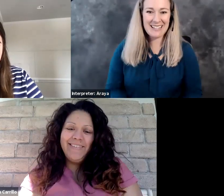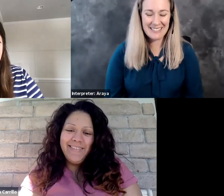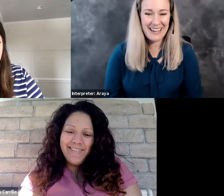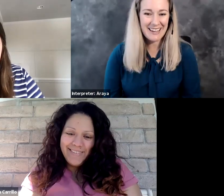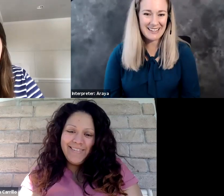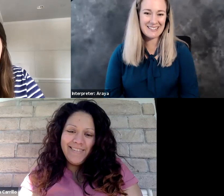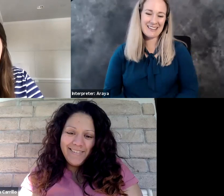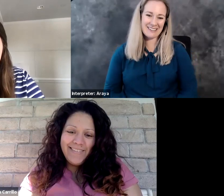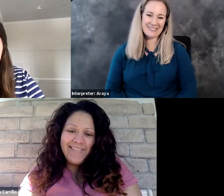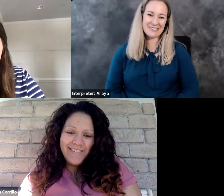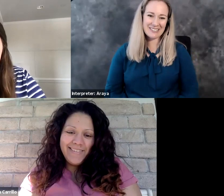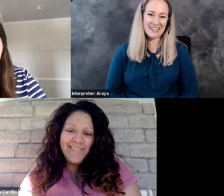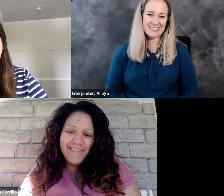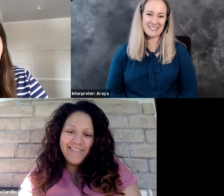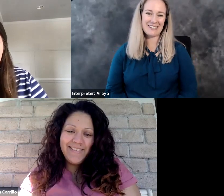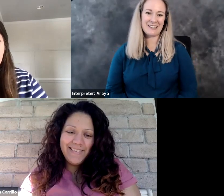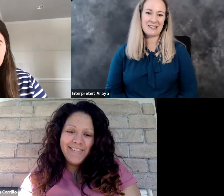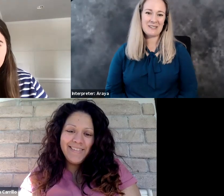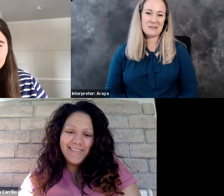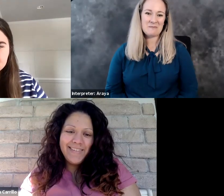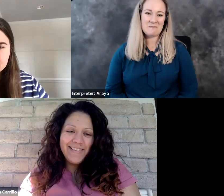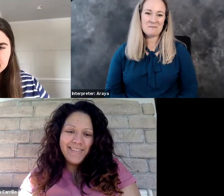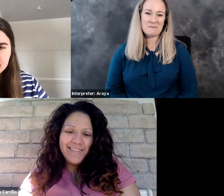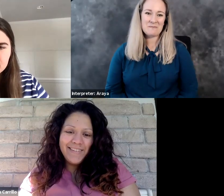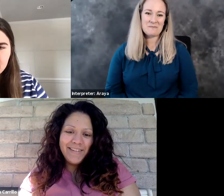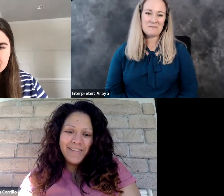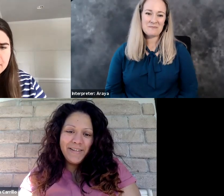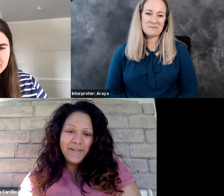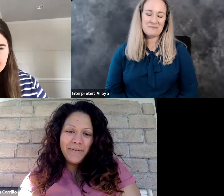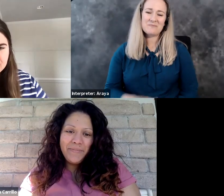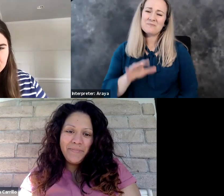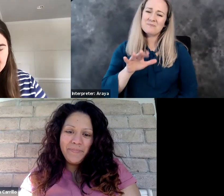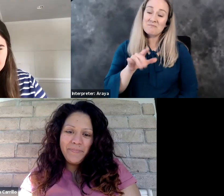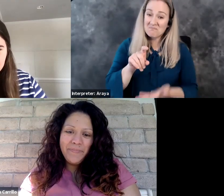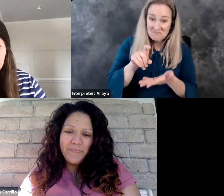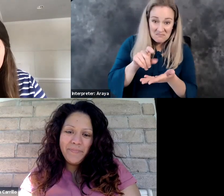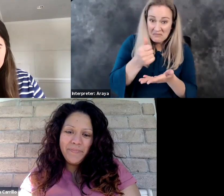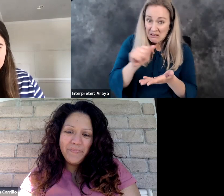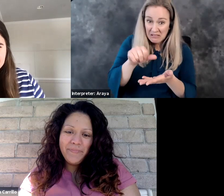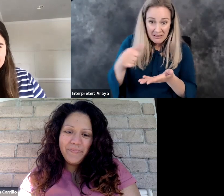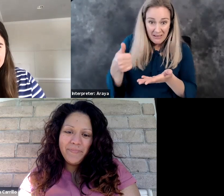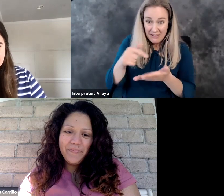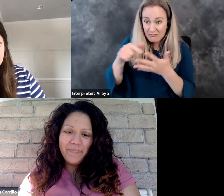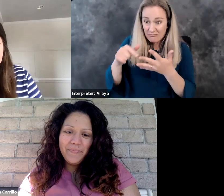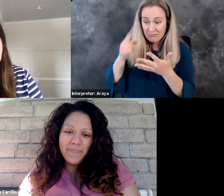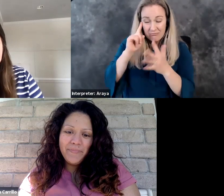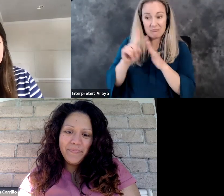Yes. Yes. Thank you. Yes. Um, is there anything else you would like to share with us today?